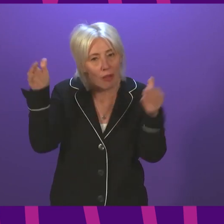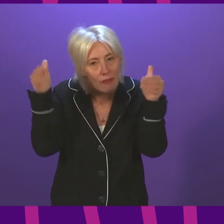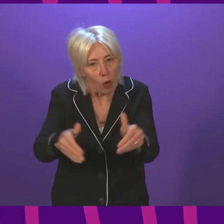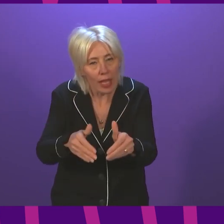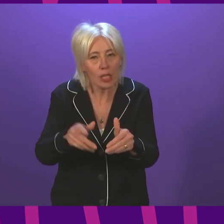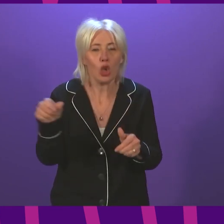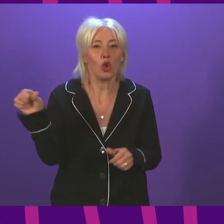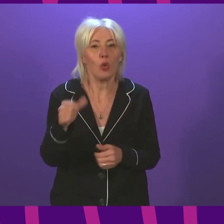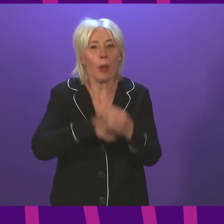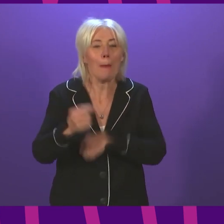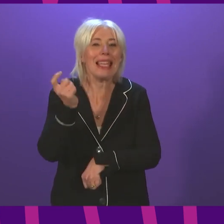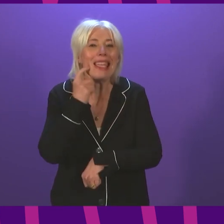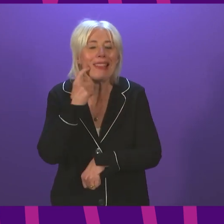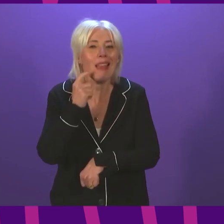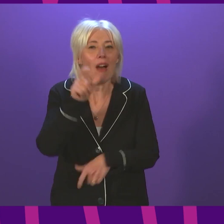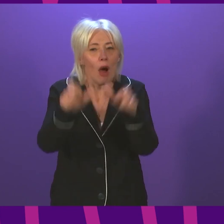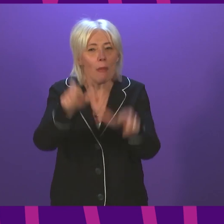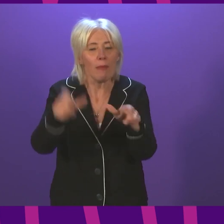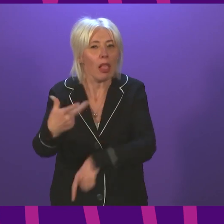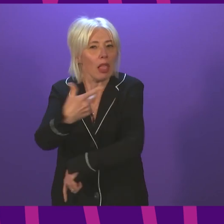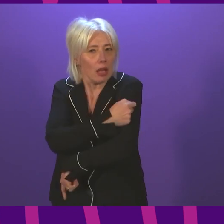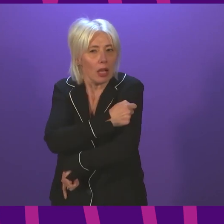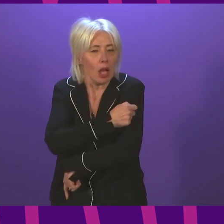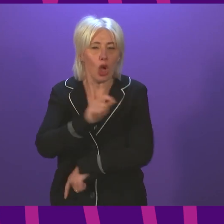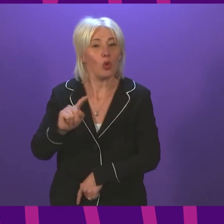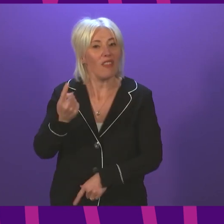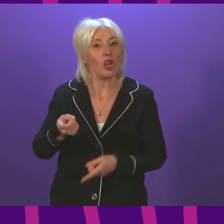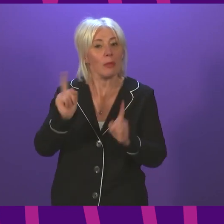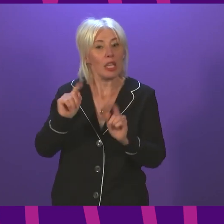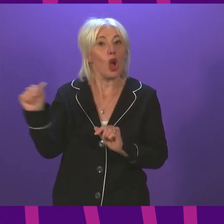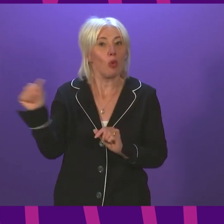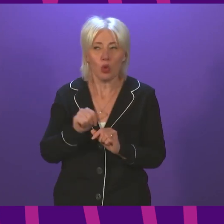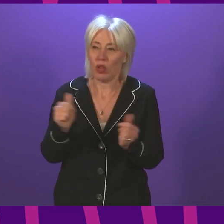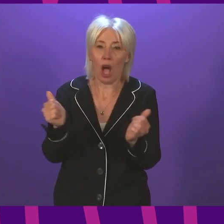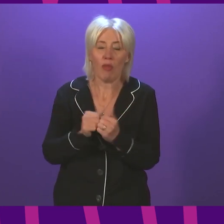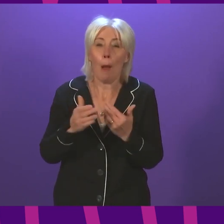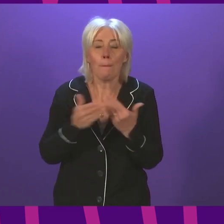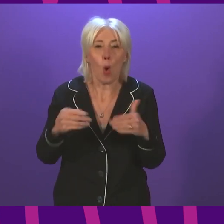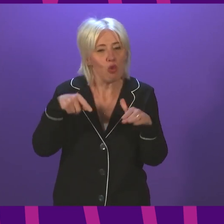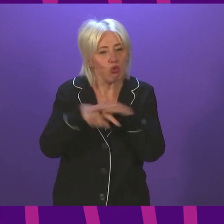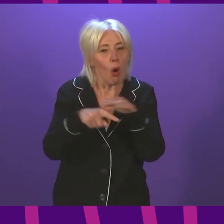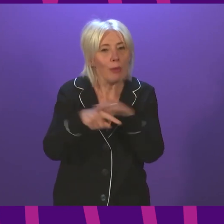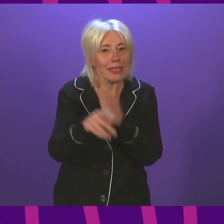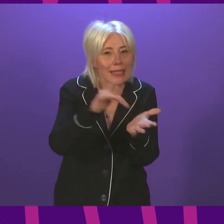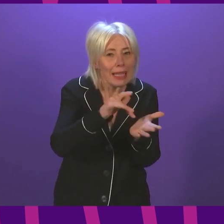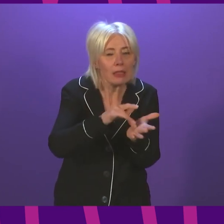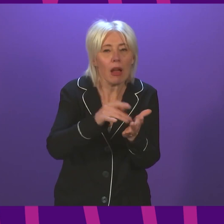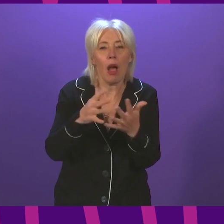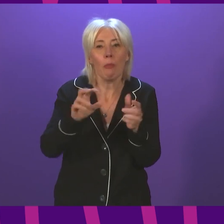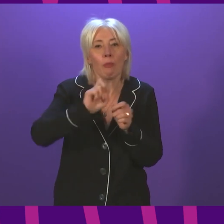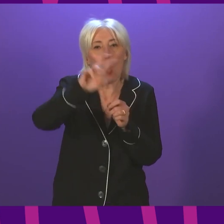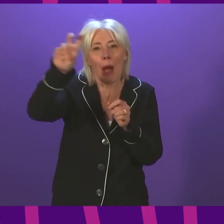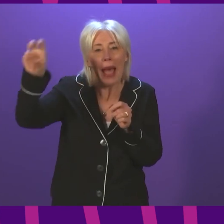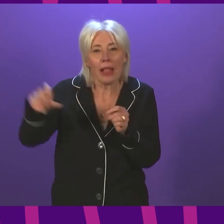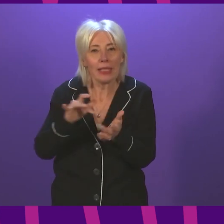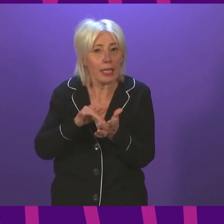easier for people to get the vaccine. So does the First Minister agree we should be opening more drop-in centres, more mobile centres,